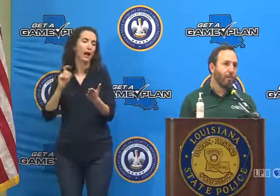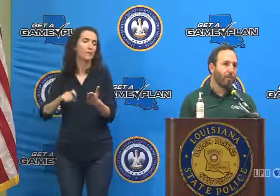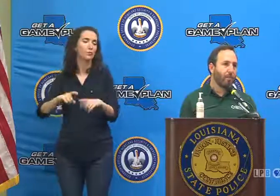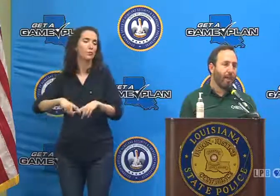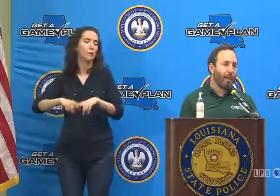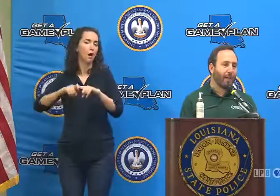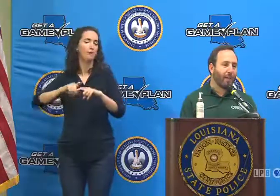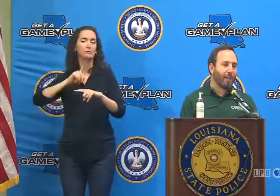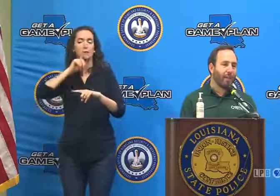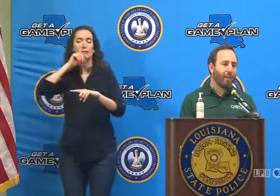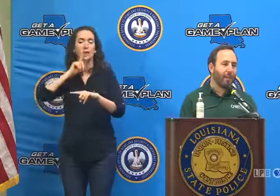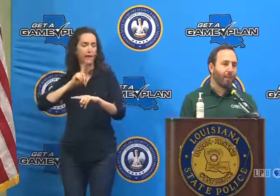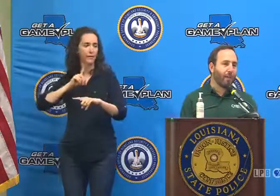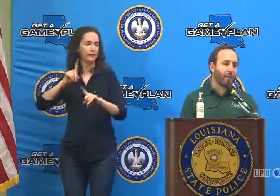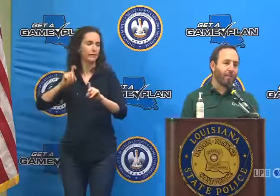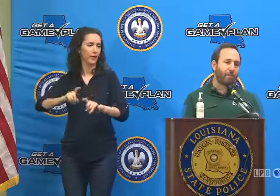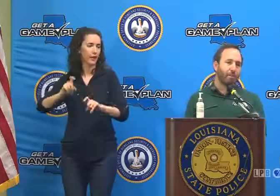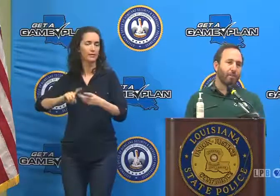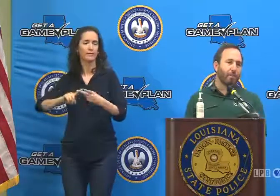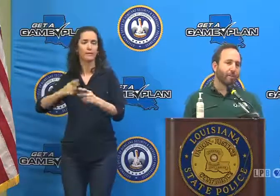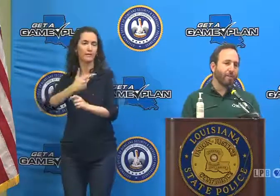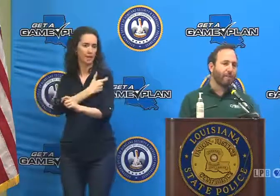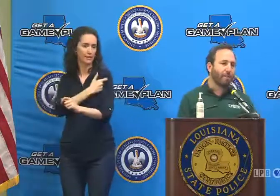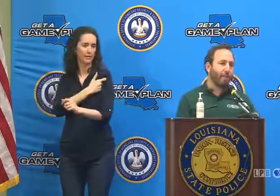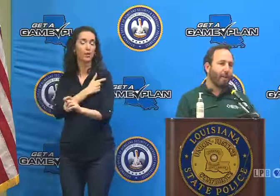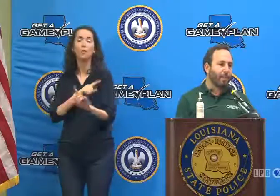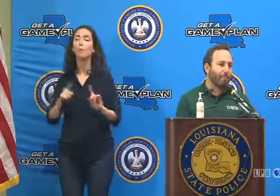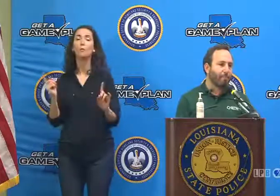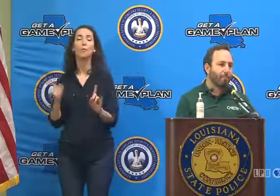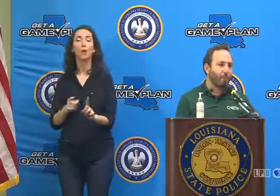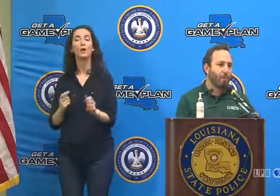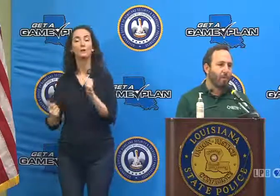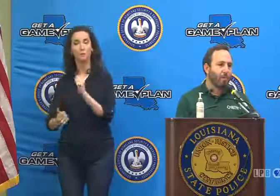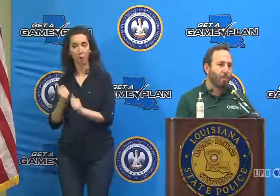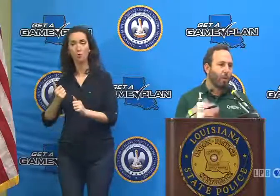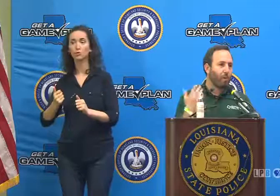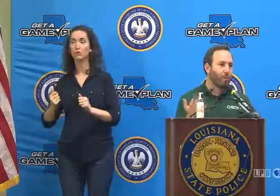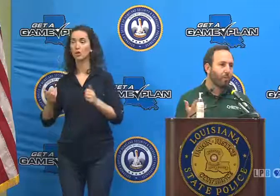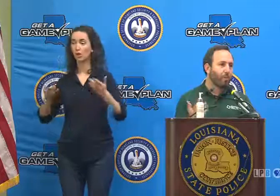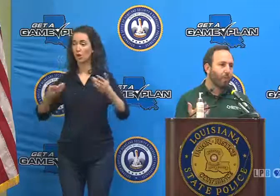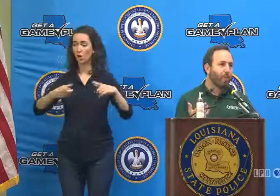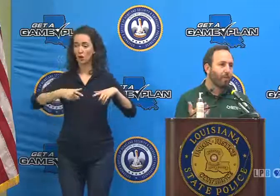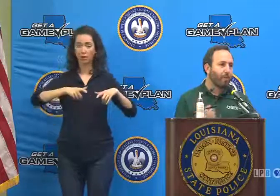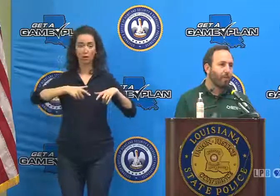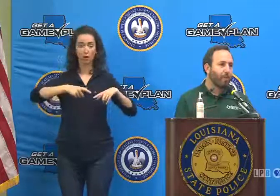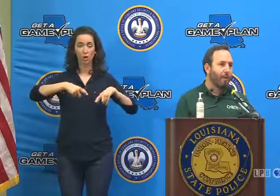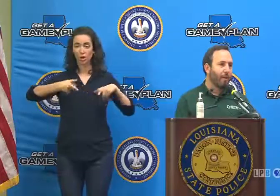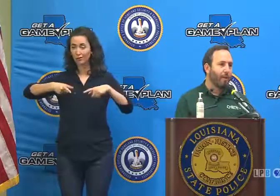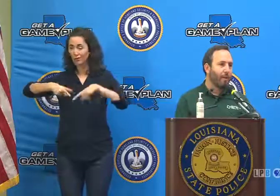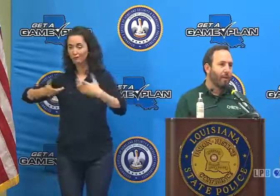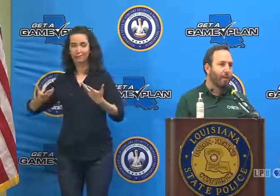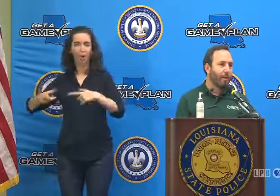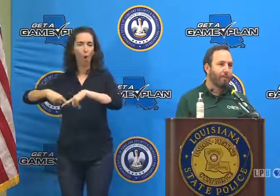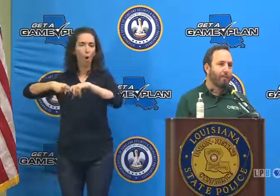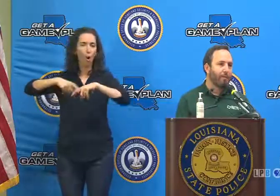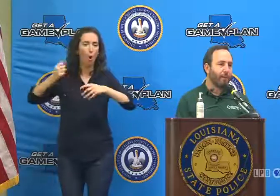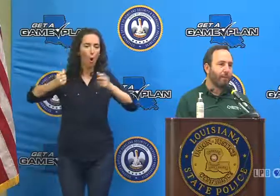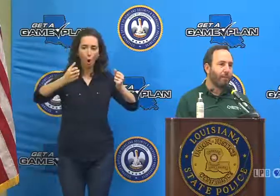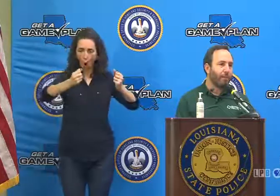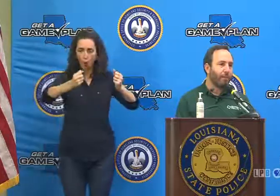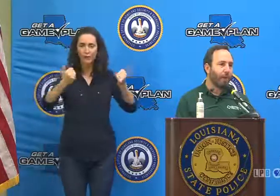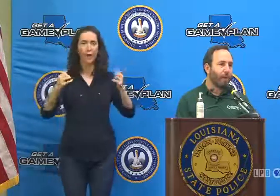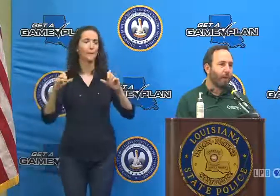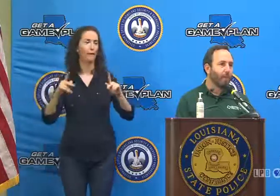they're coming back. I think the larger issue is just where people's minds are. And if